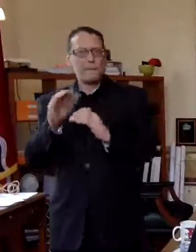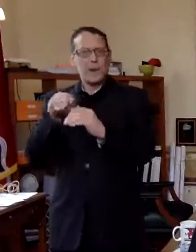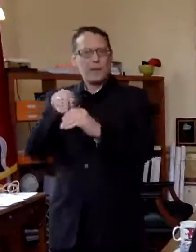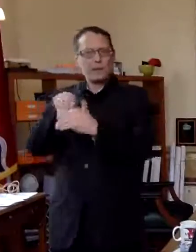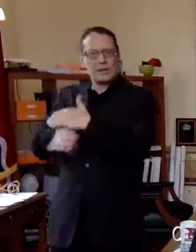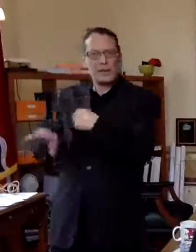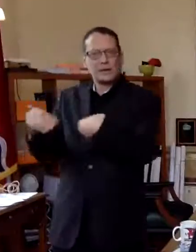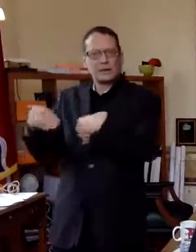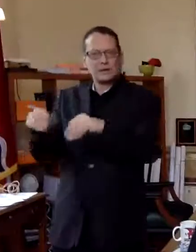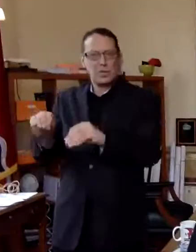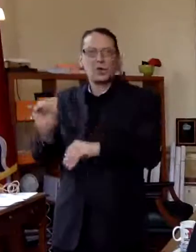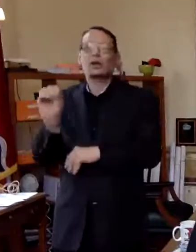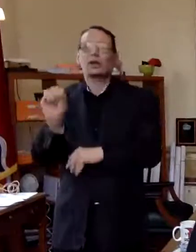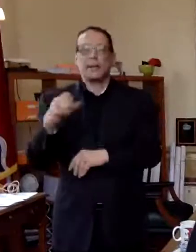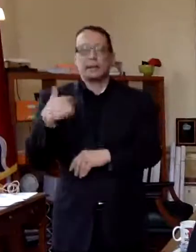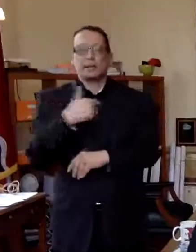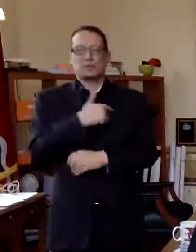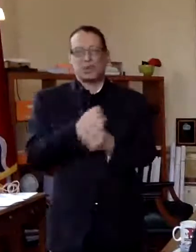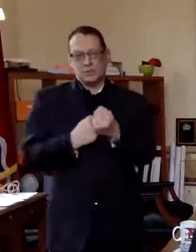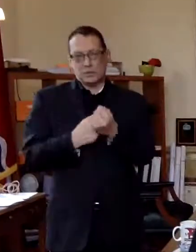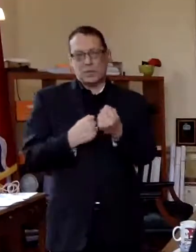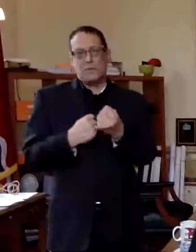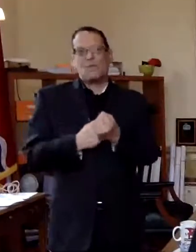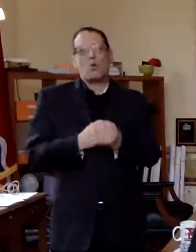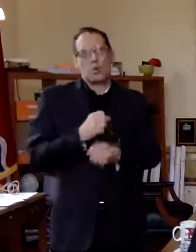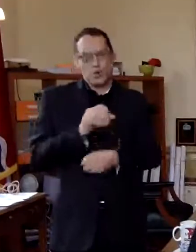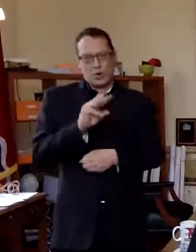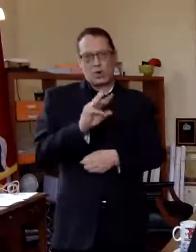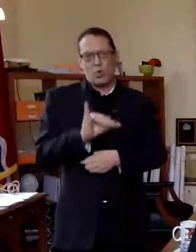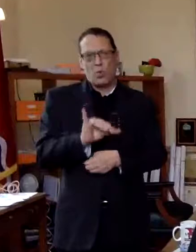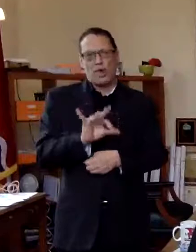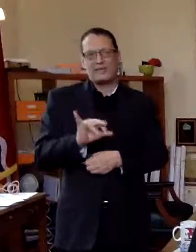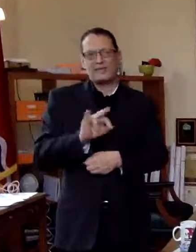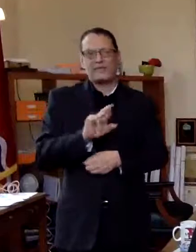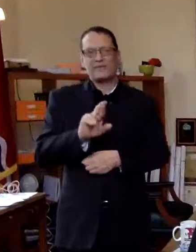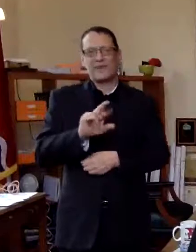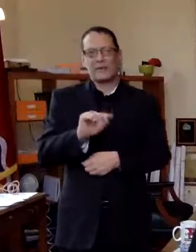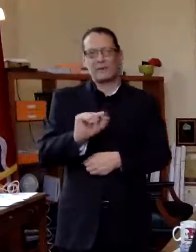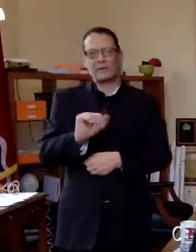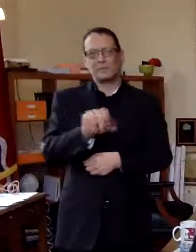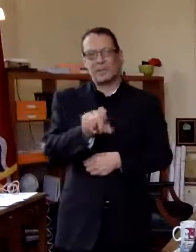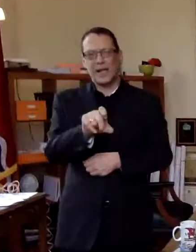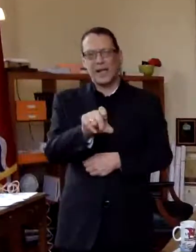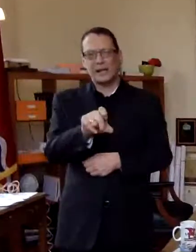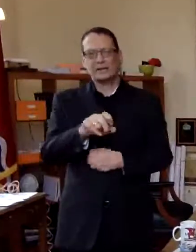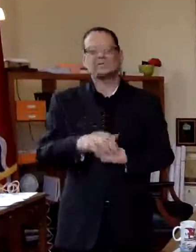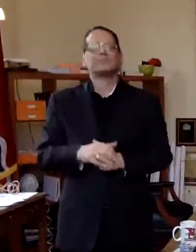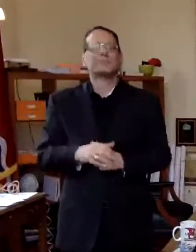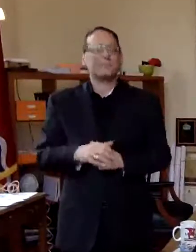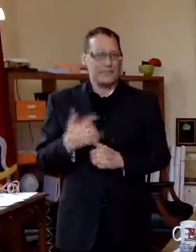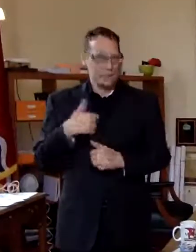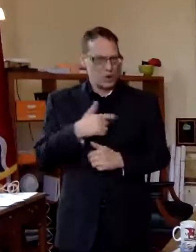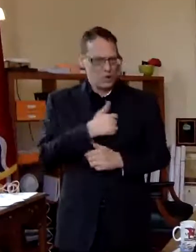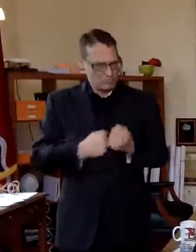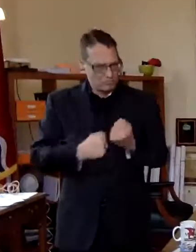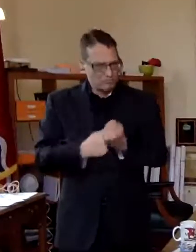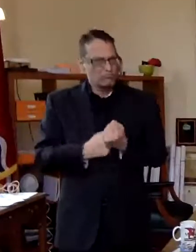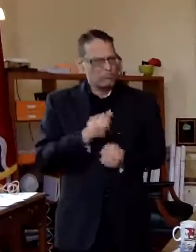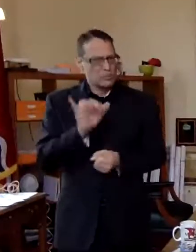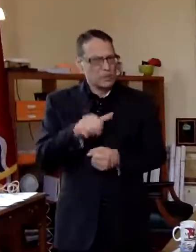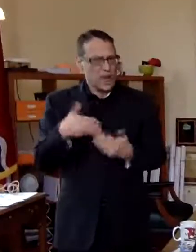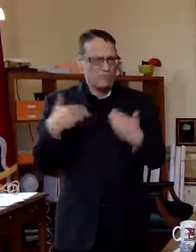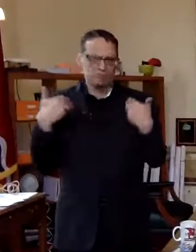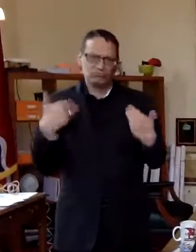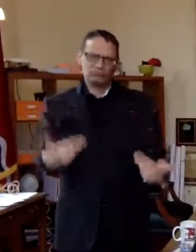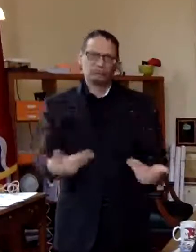to a store so yes we are in favor of that we've been lobbying for for that the municipal league um has also been in favor of that all